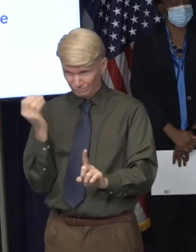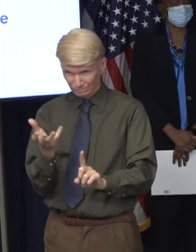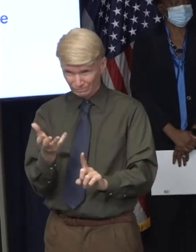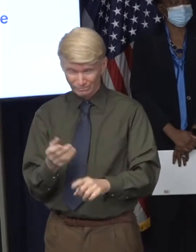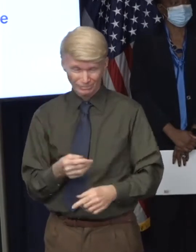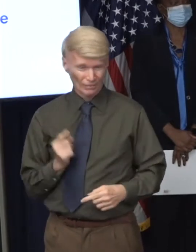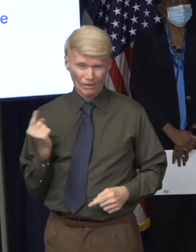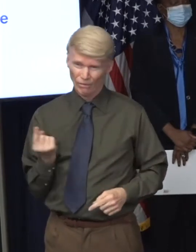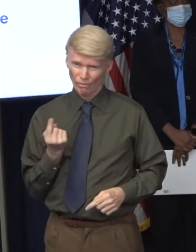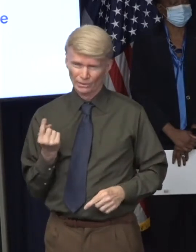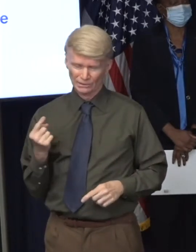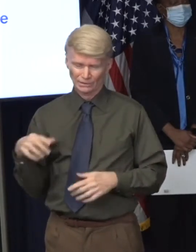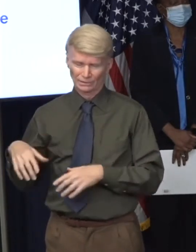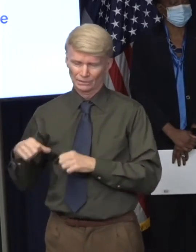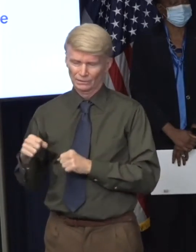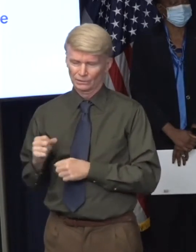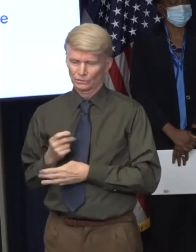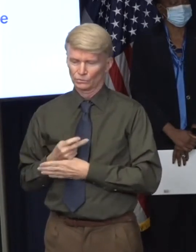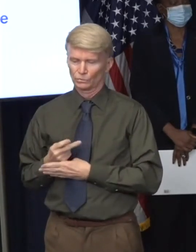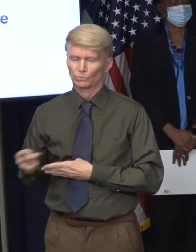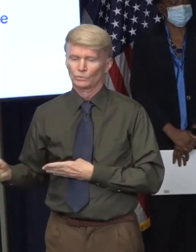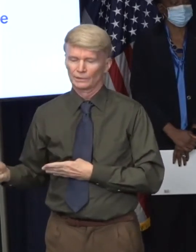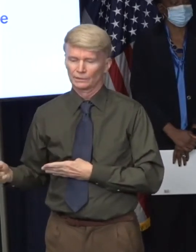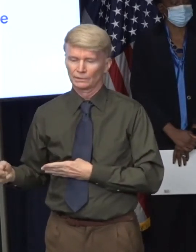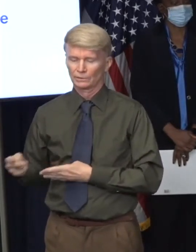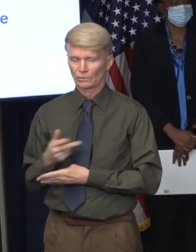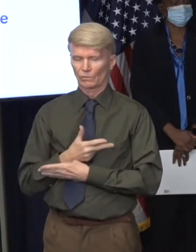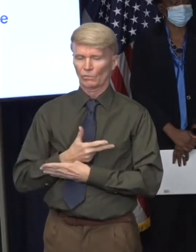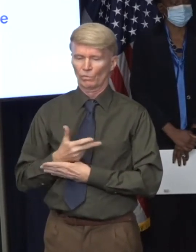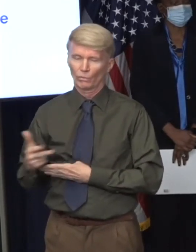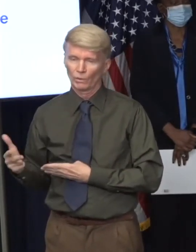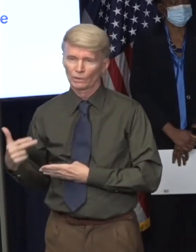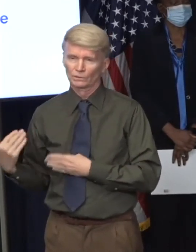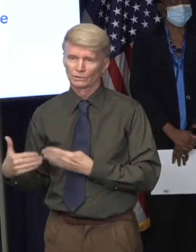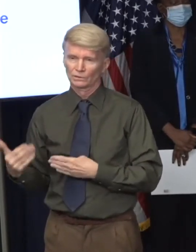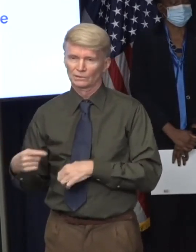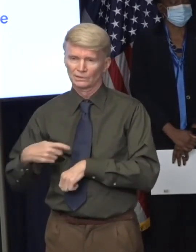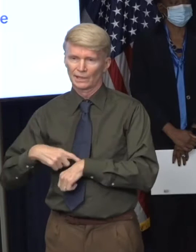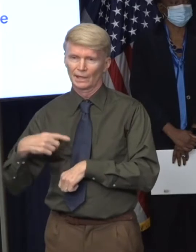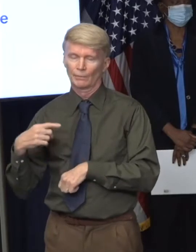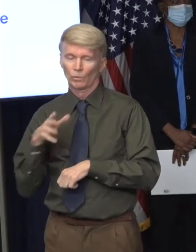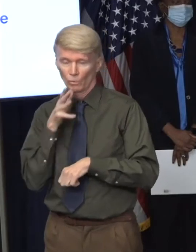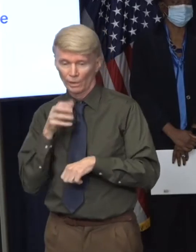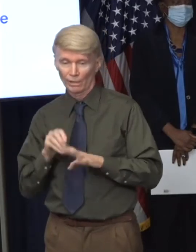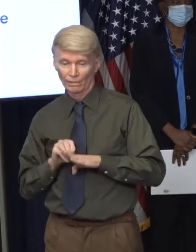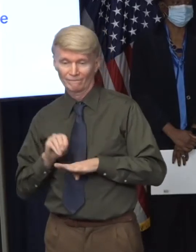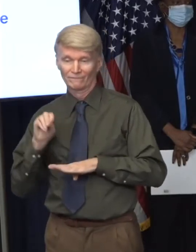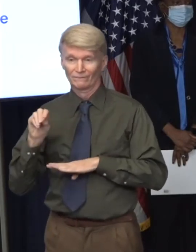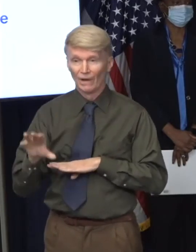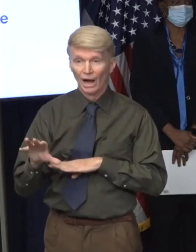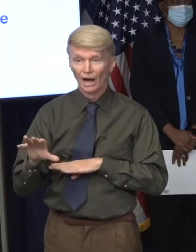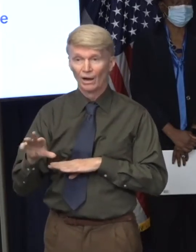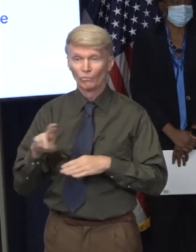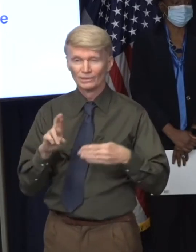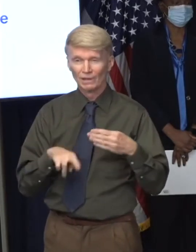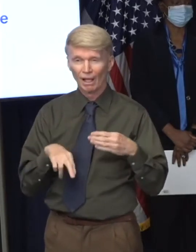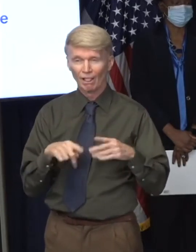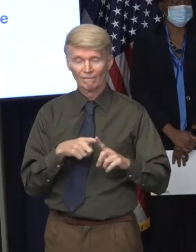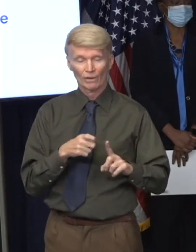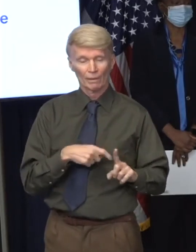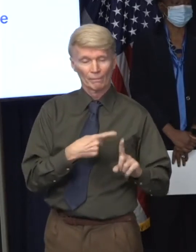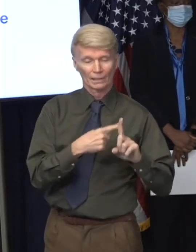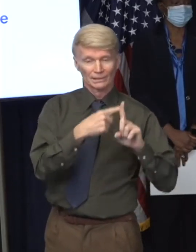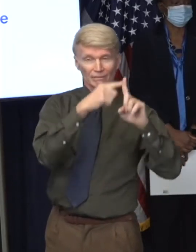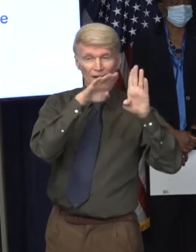to three weeks to see a set of mitigations start to have an effect on positivity in cases and so on.